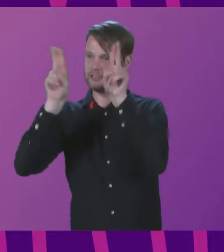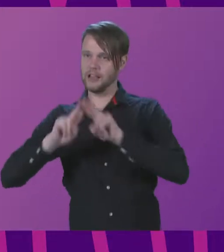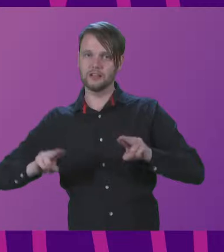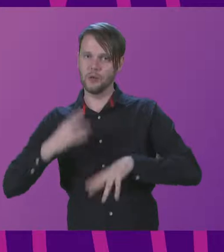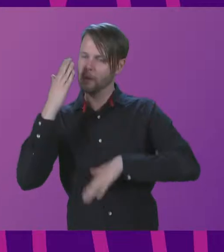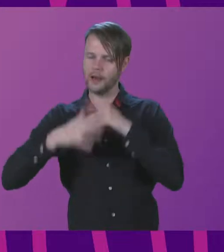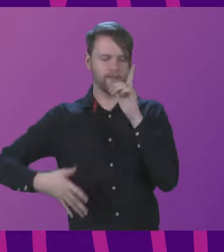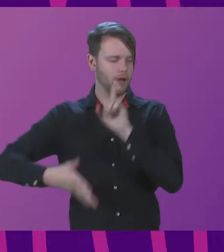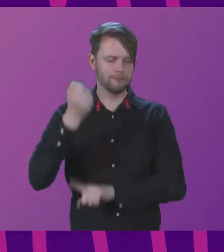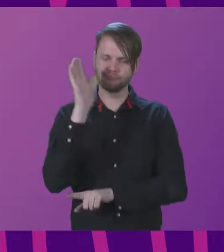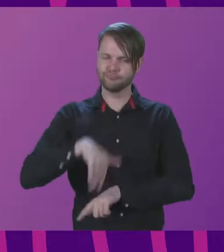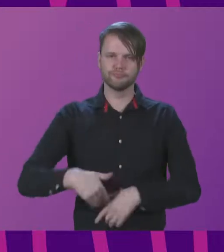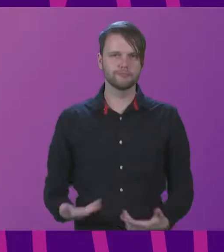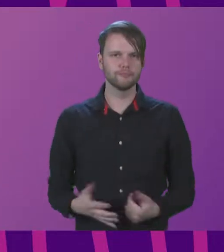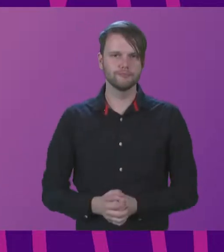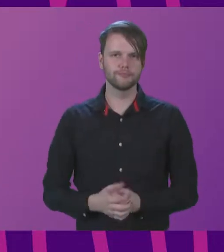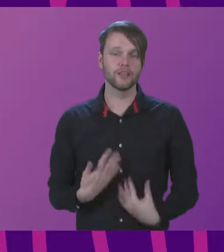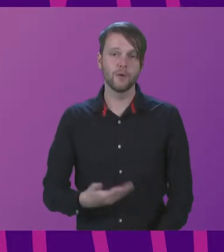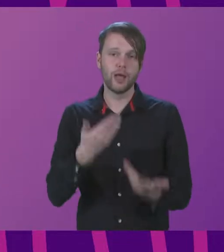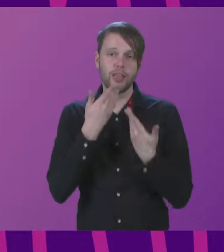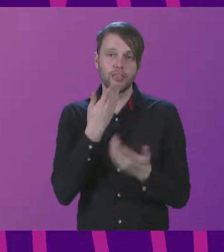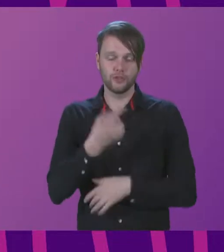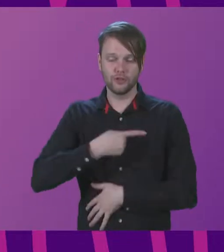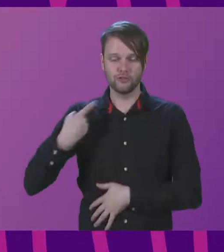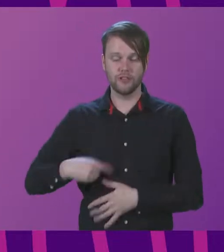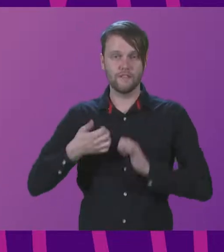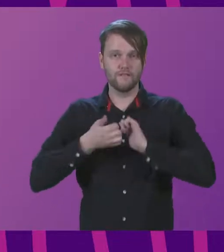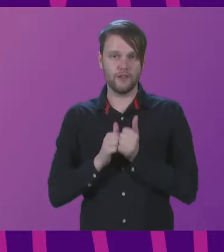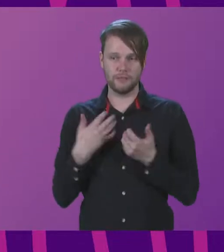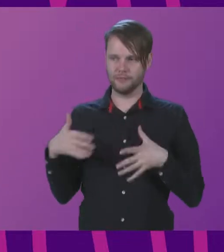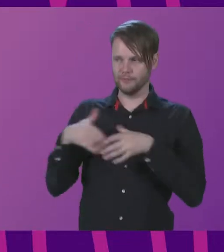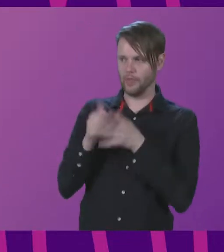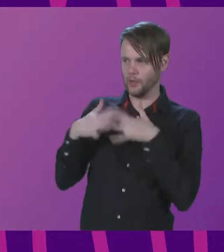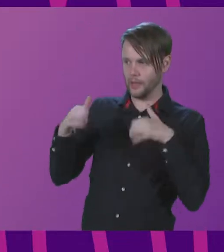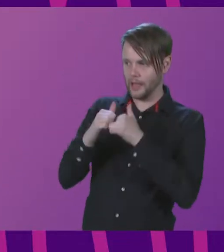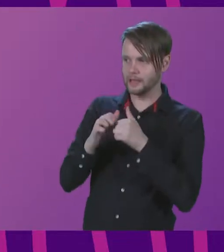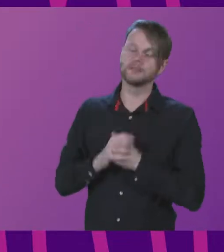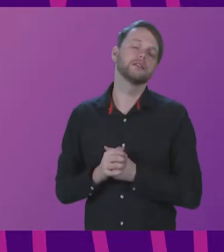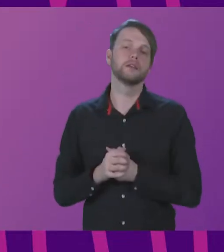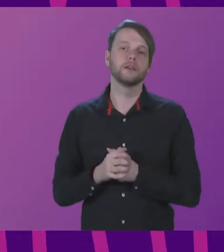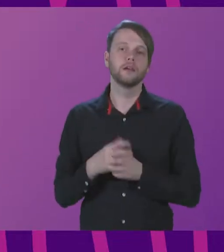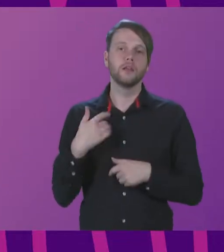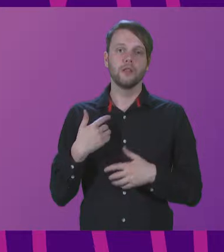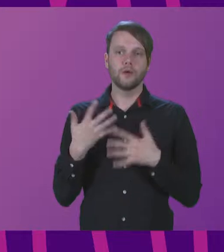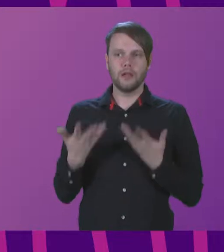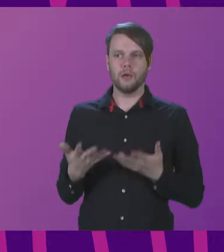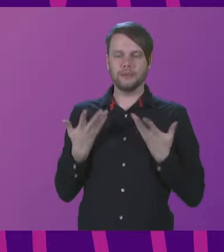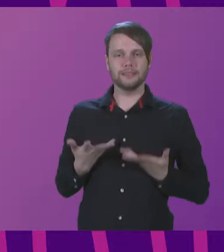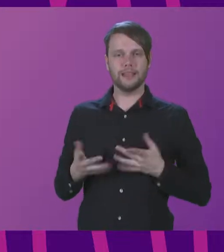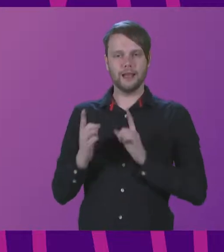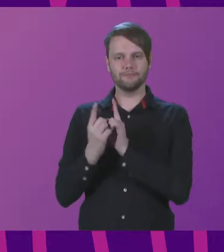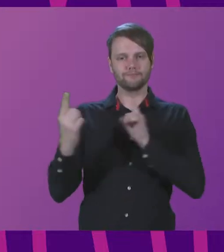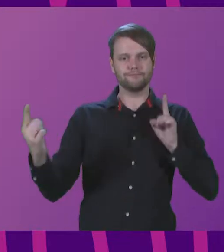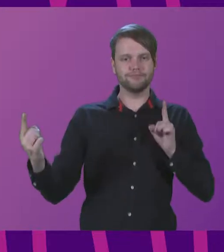he will never succeed. So thank you to our Ukrainian friends for being with us this weekend. Although we part ways physically today,